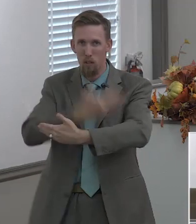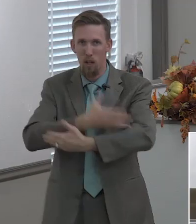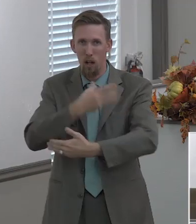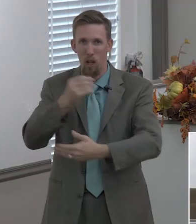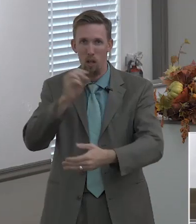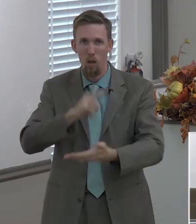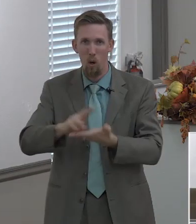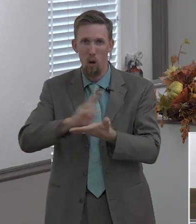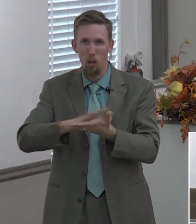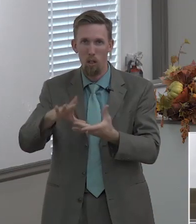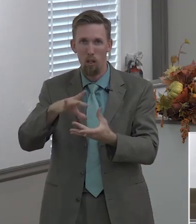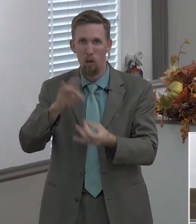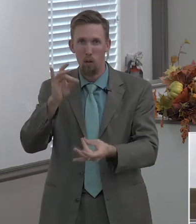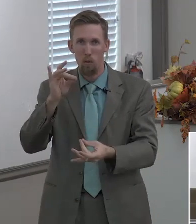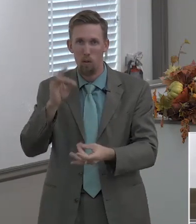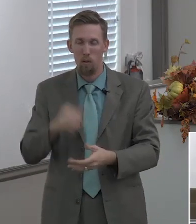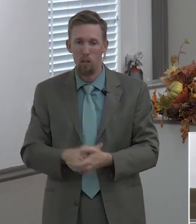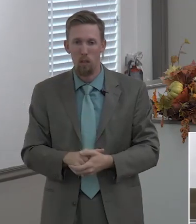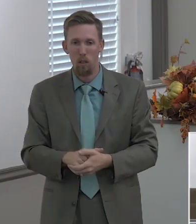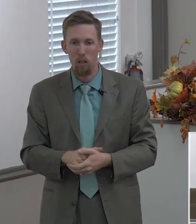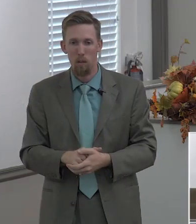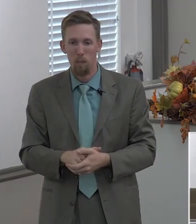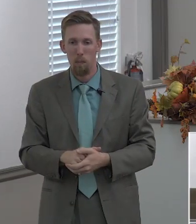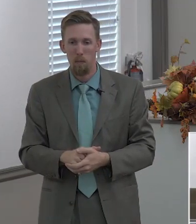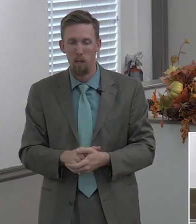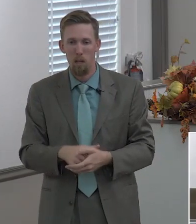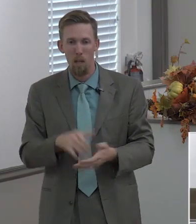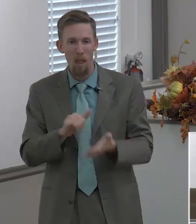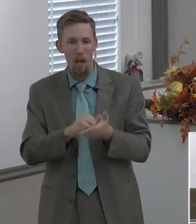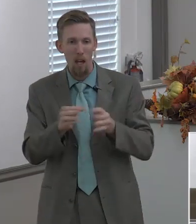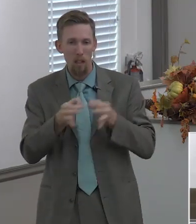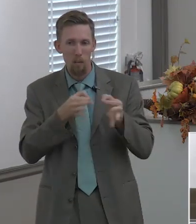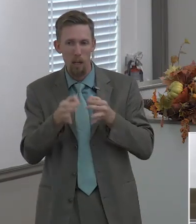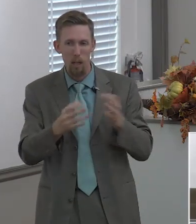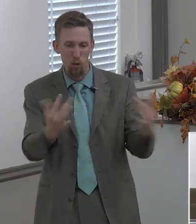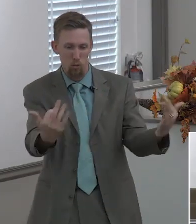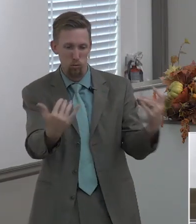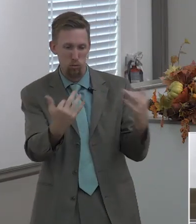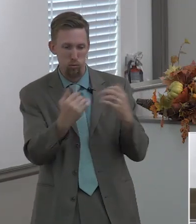and of the son and the holy ghost that's the gathering in beloved